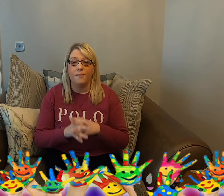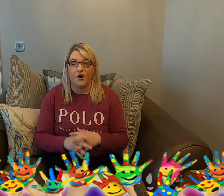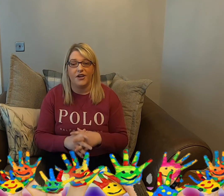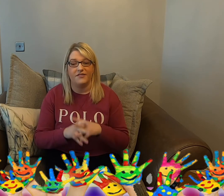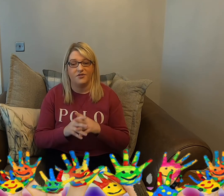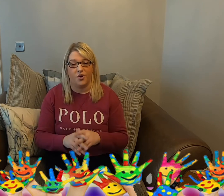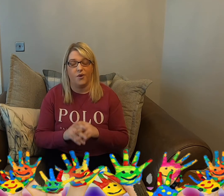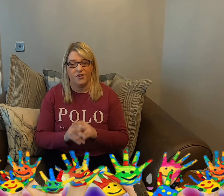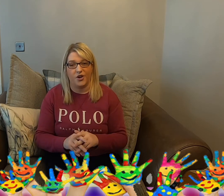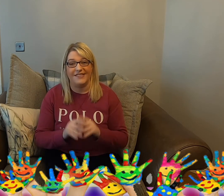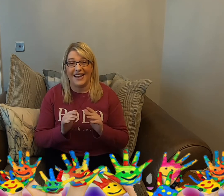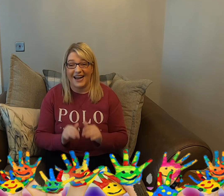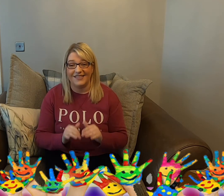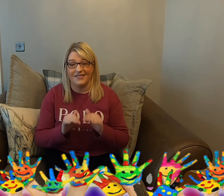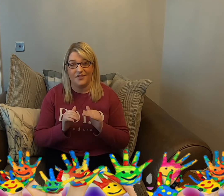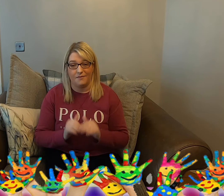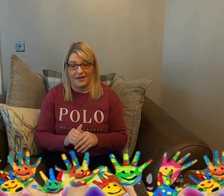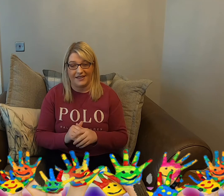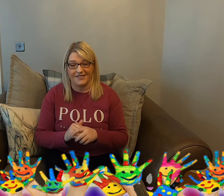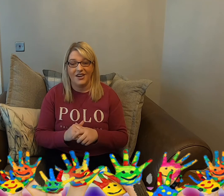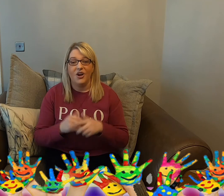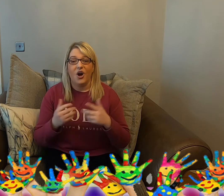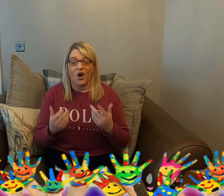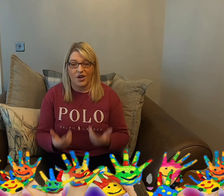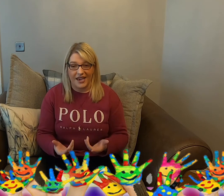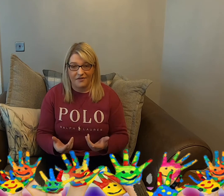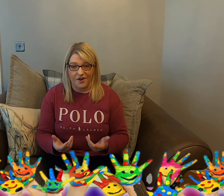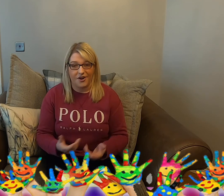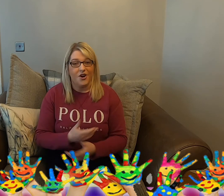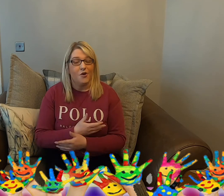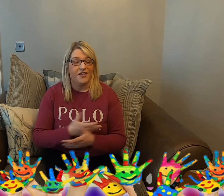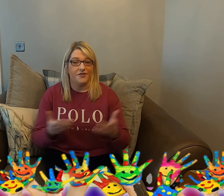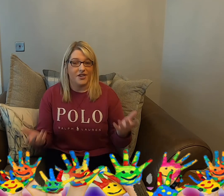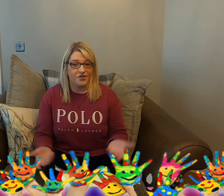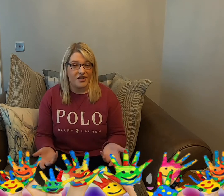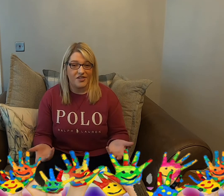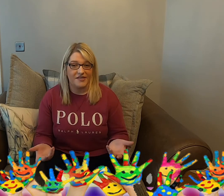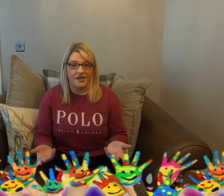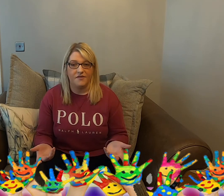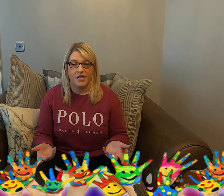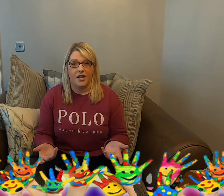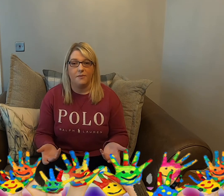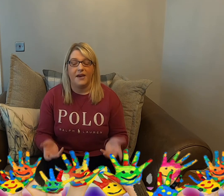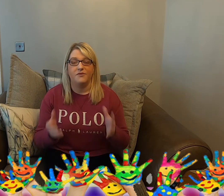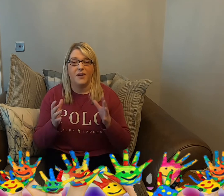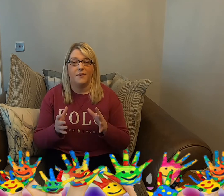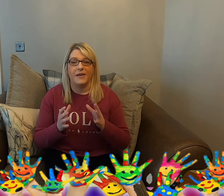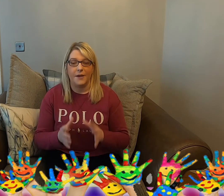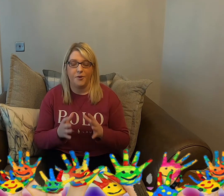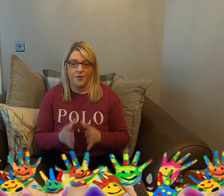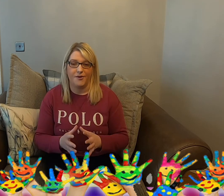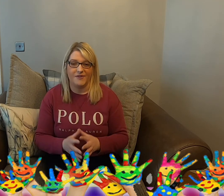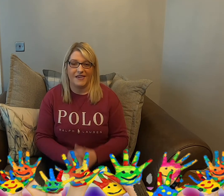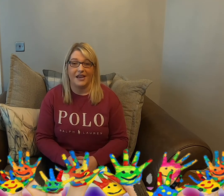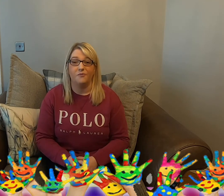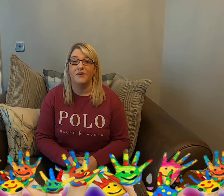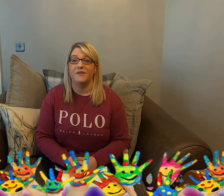buckets going out at the minute. However, when the restrictions lift a little bit, we will keep you posted and we will